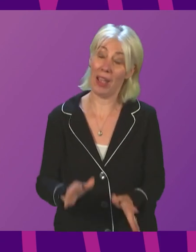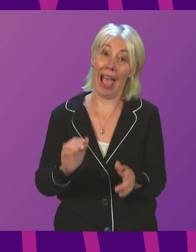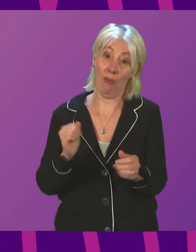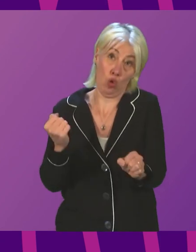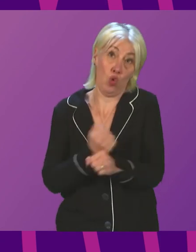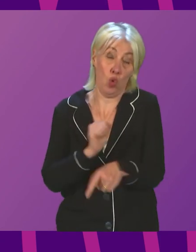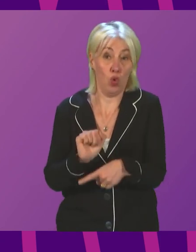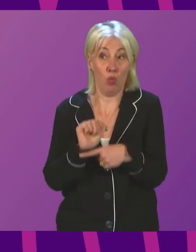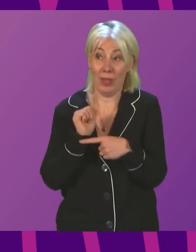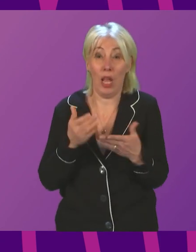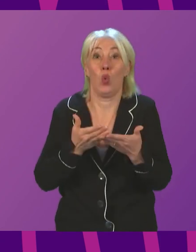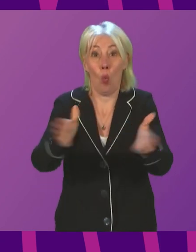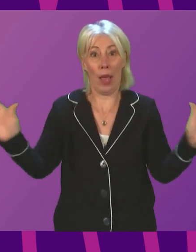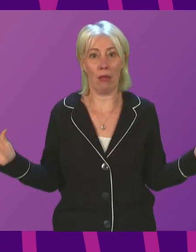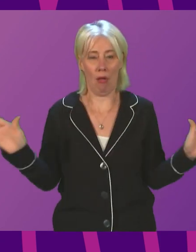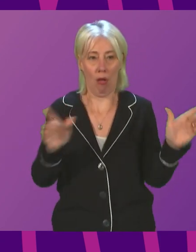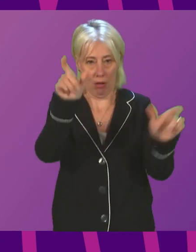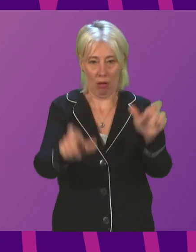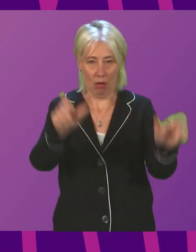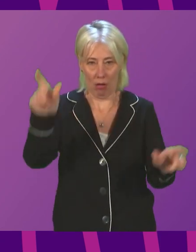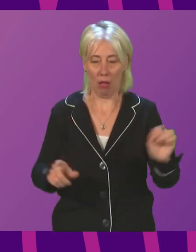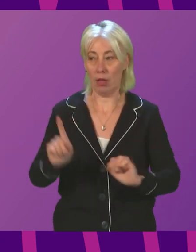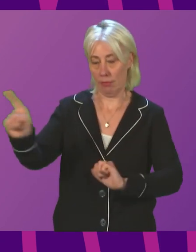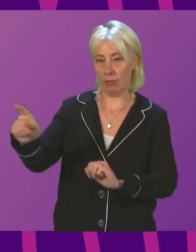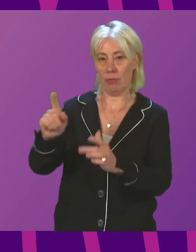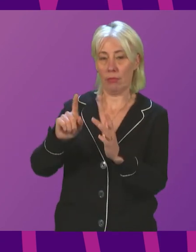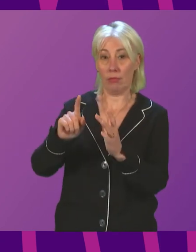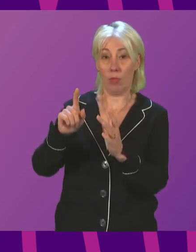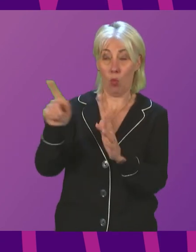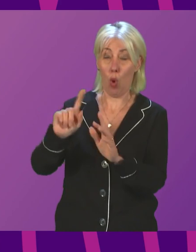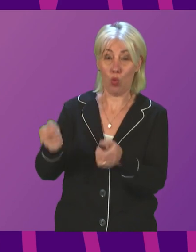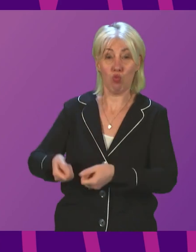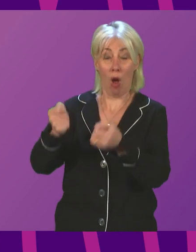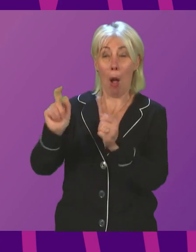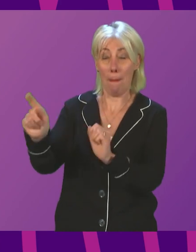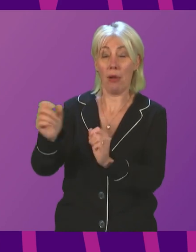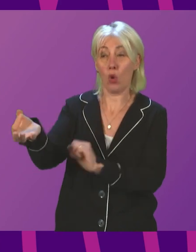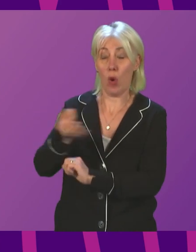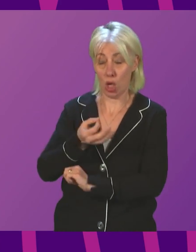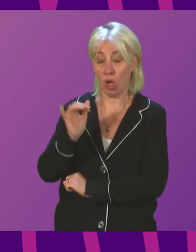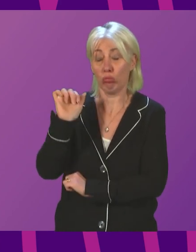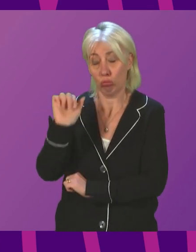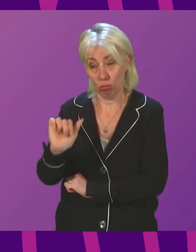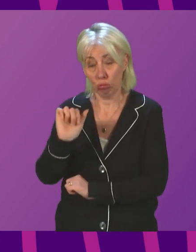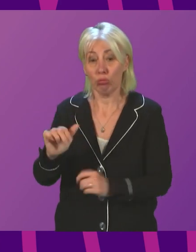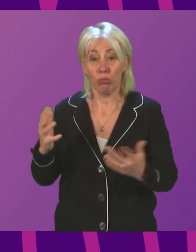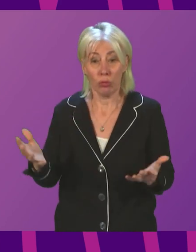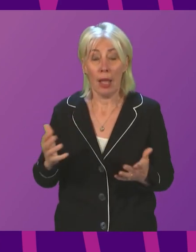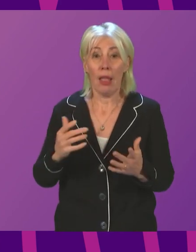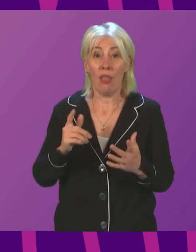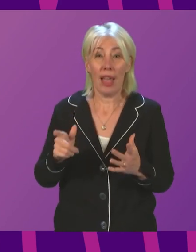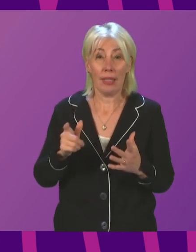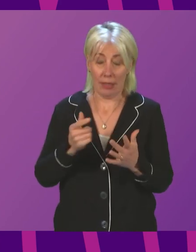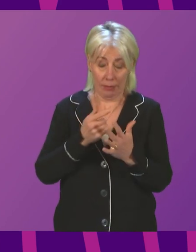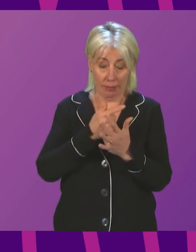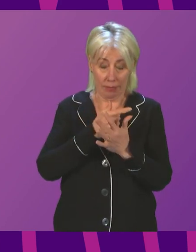the wider bulk of the population. Now, the point that Mr Balfour raises with me involves a vast number